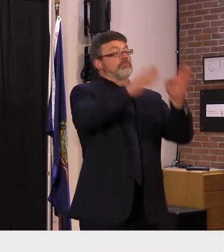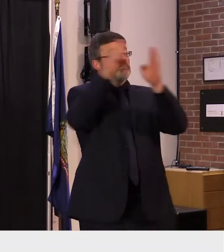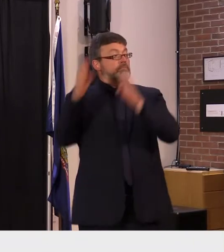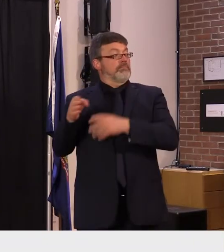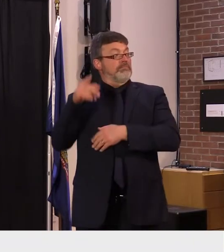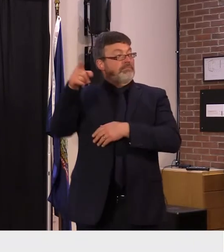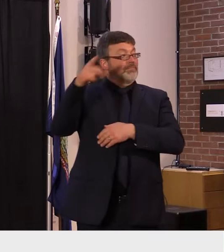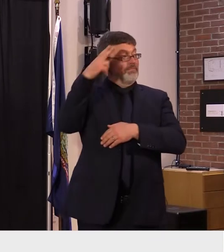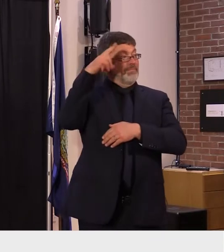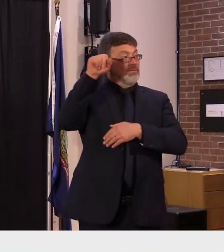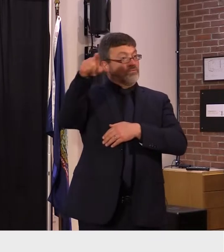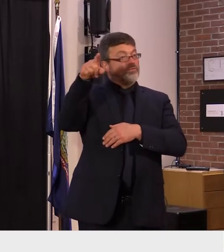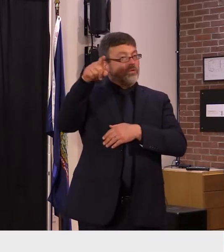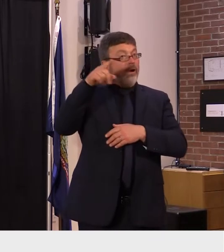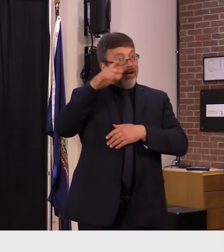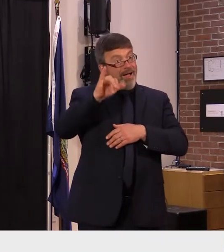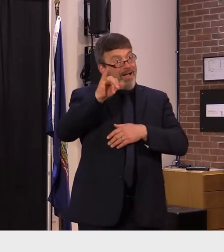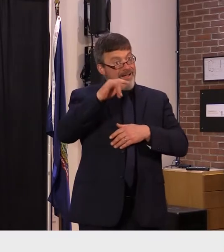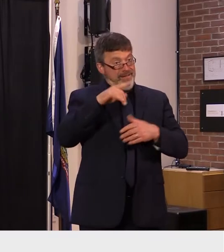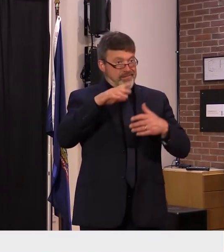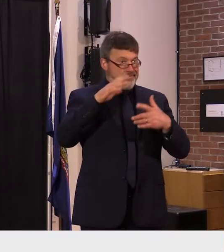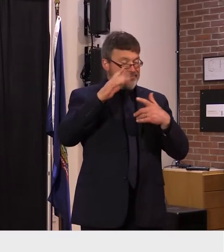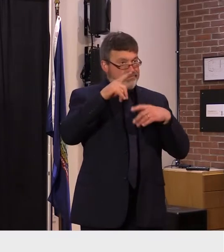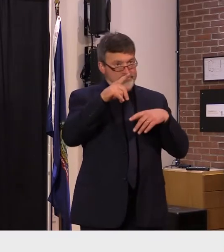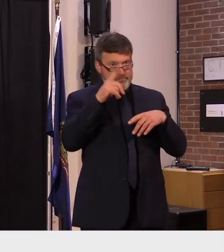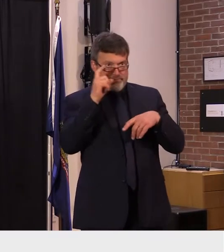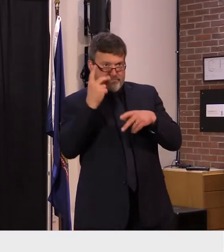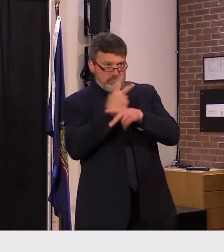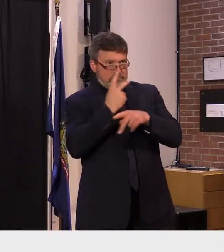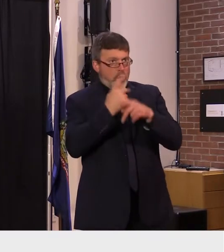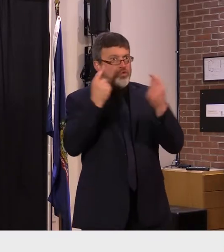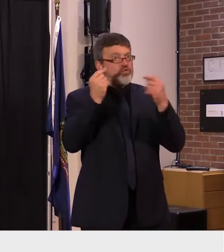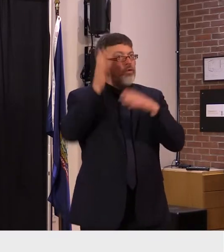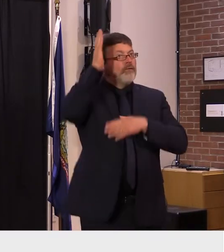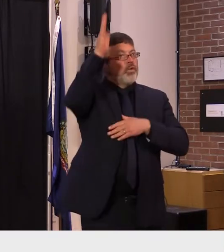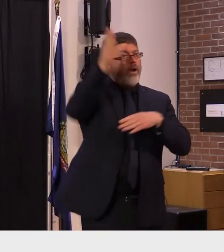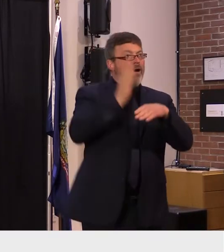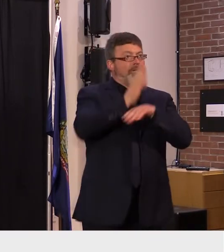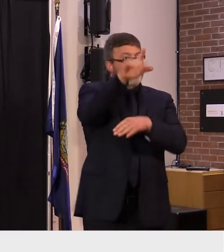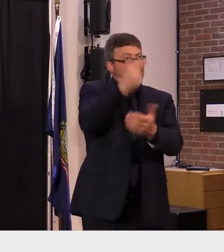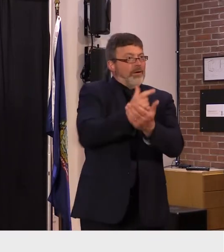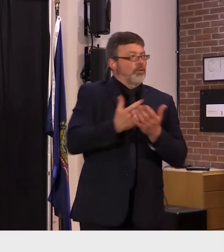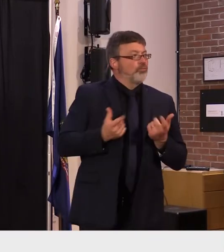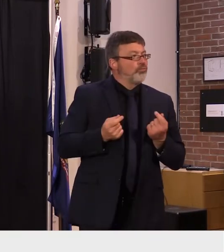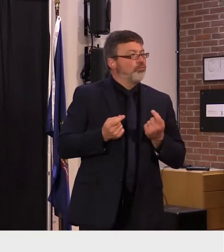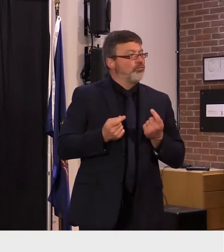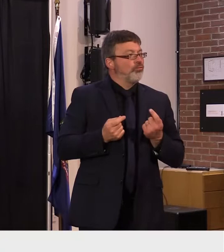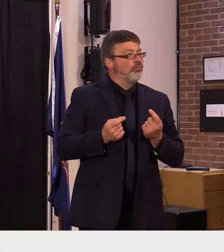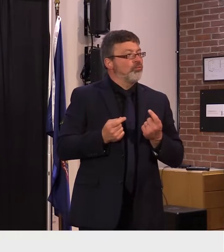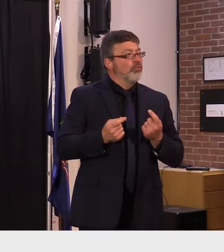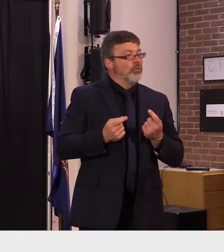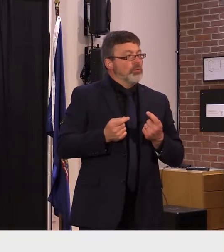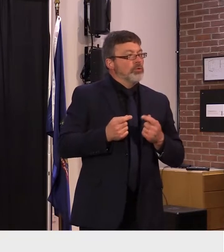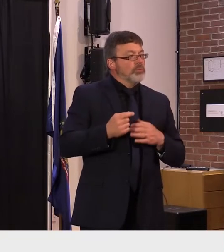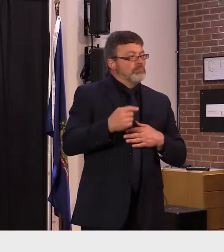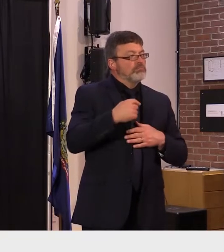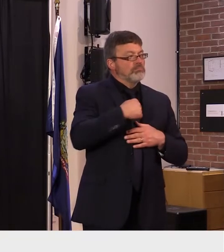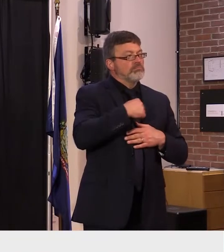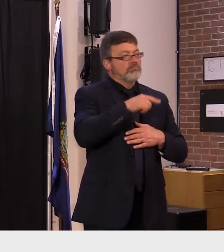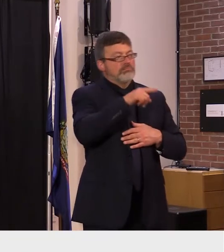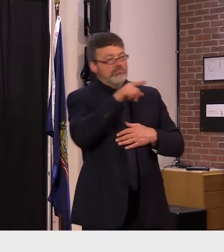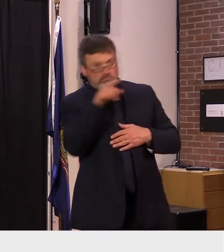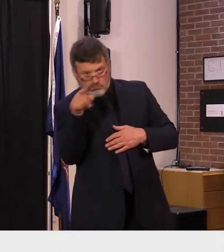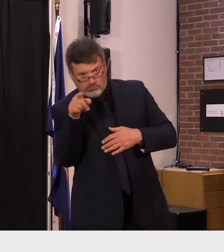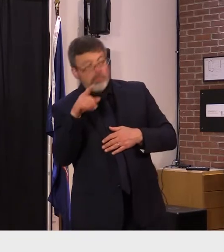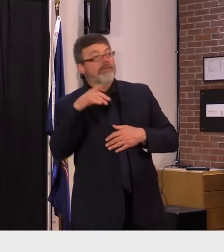the first high school metric is the percent of students scoring a three or better on ap exams a score of a three is usually